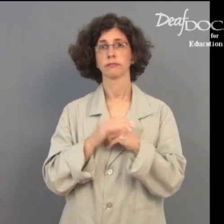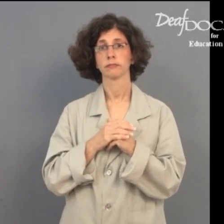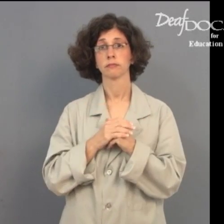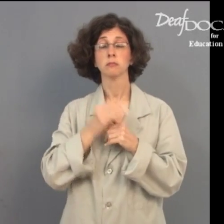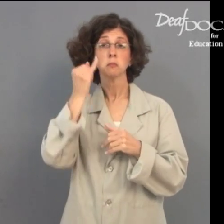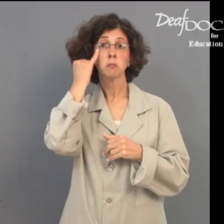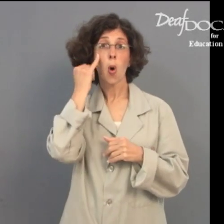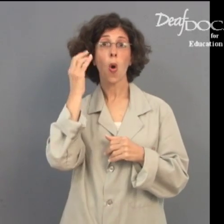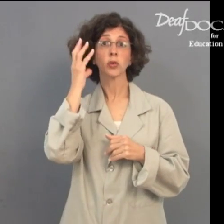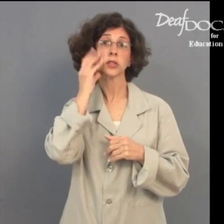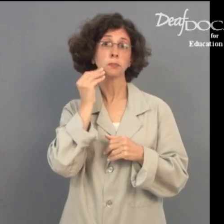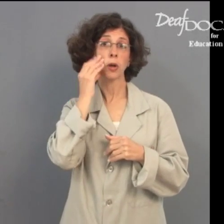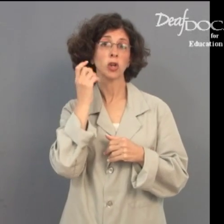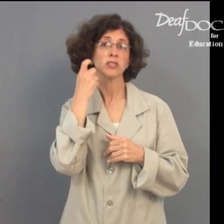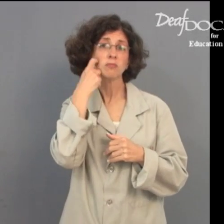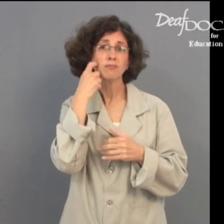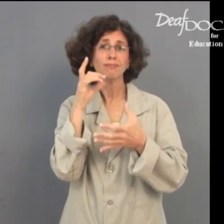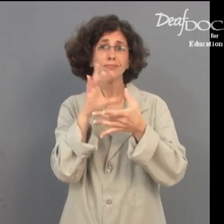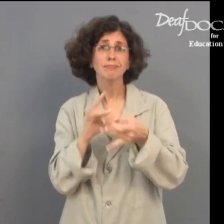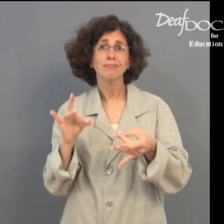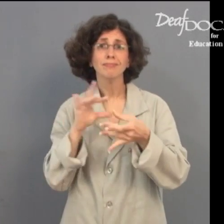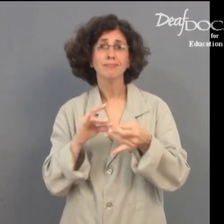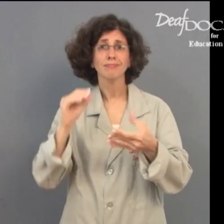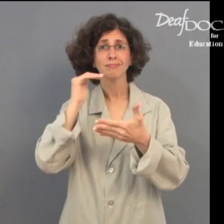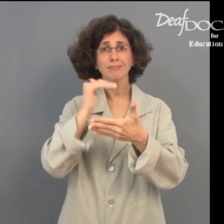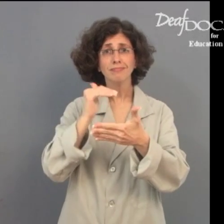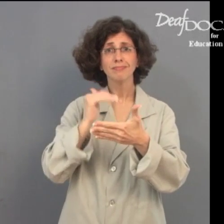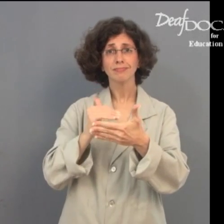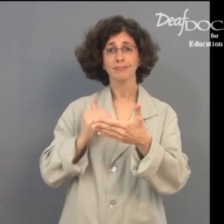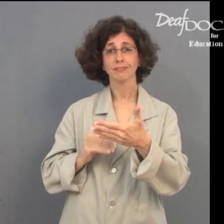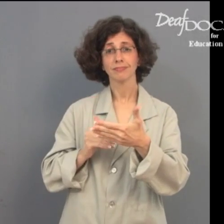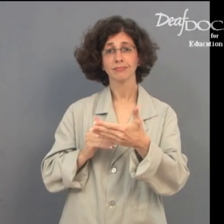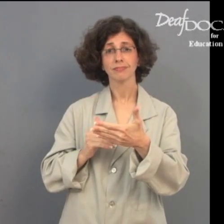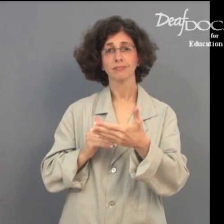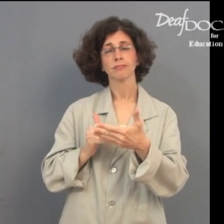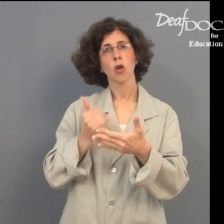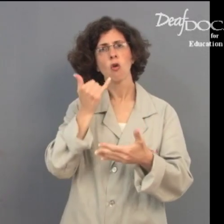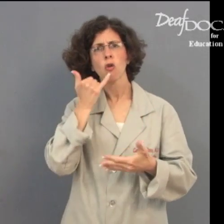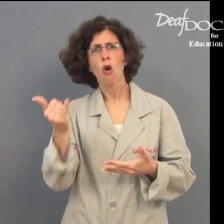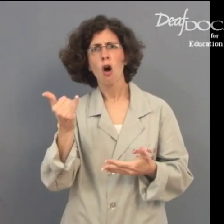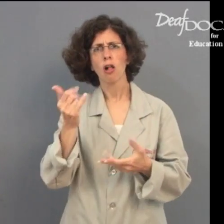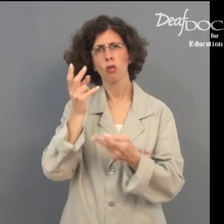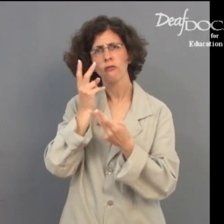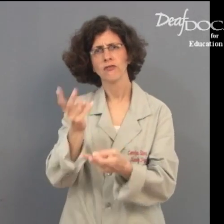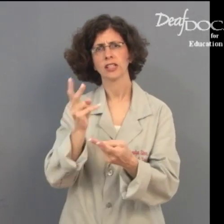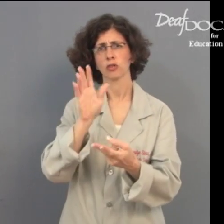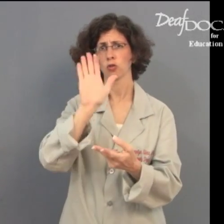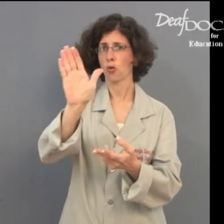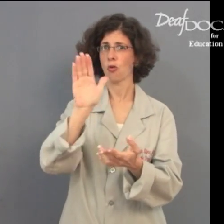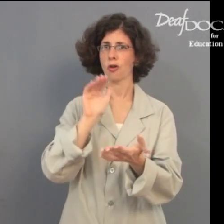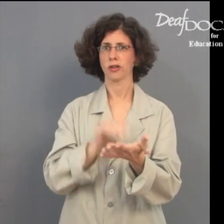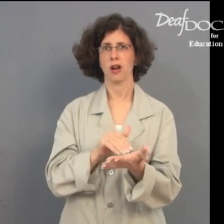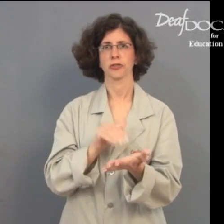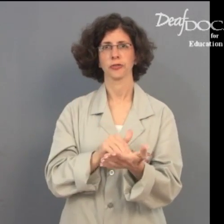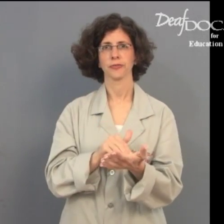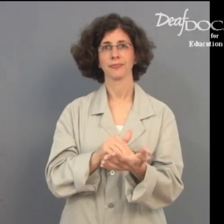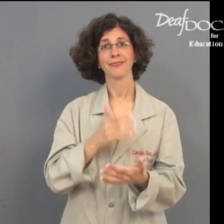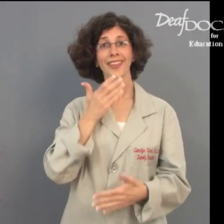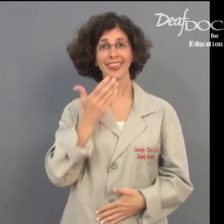experienced any of the symptoms just mentioned, call or see your doctor. Thank